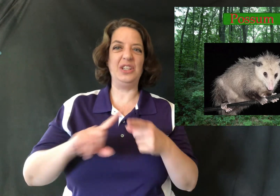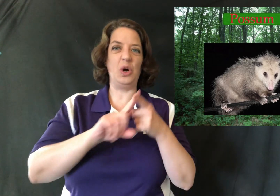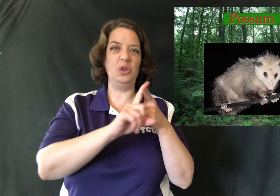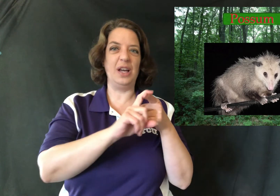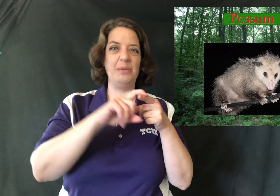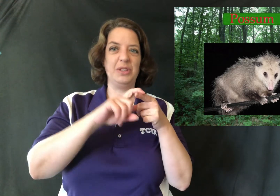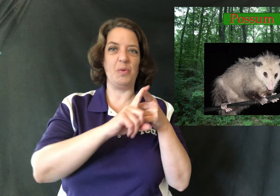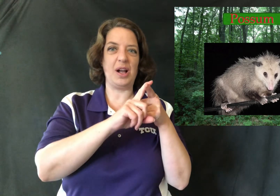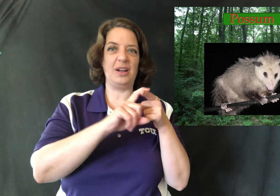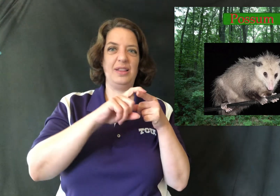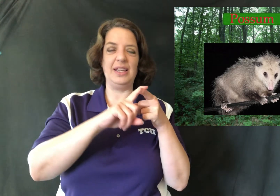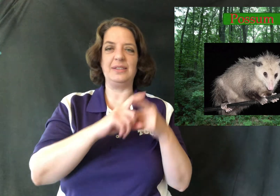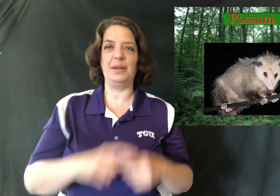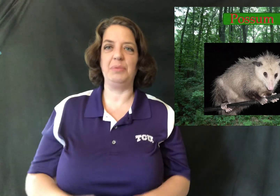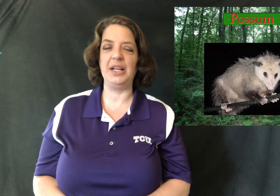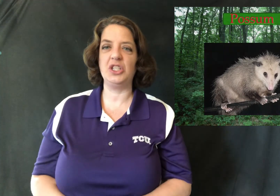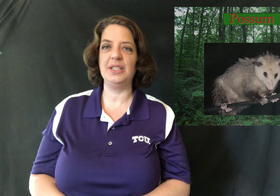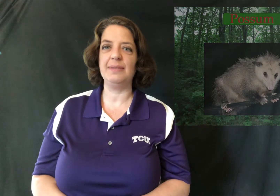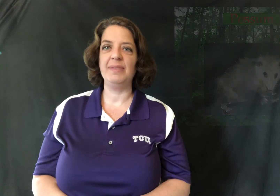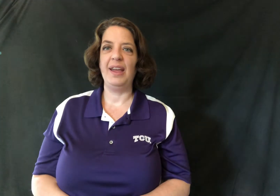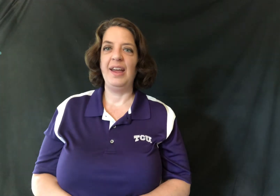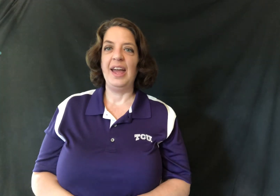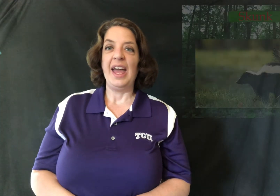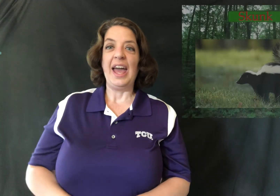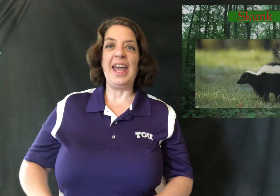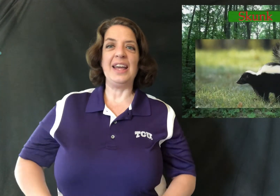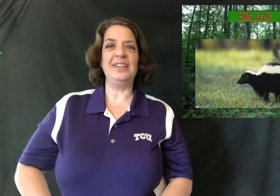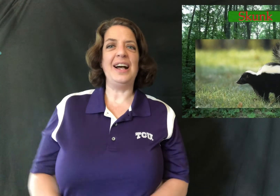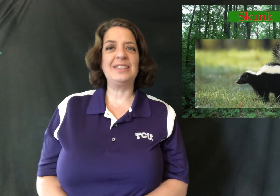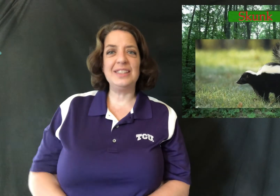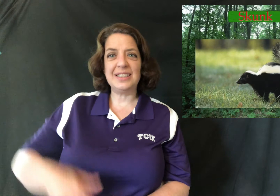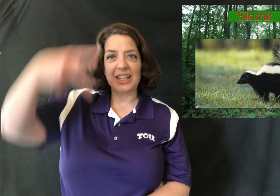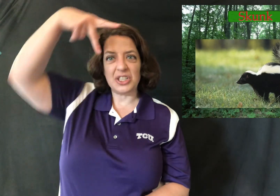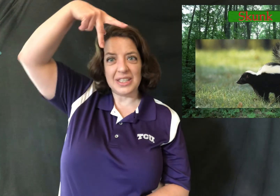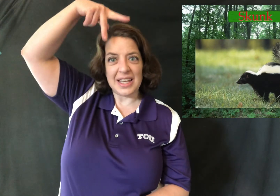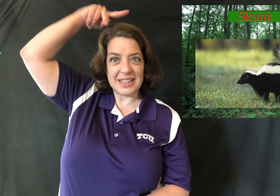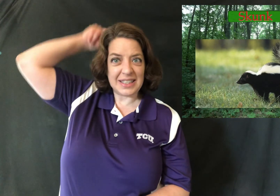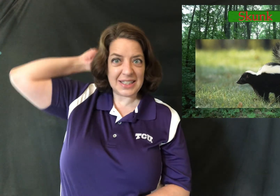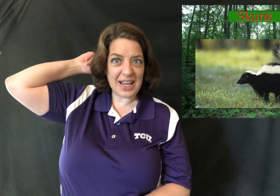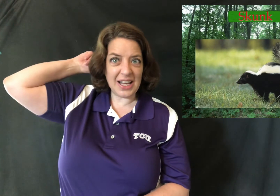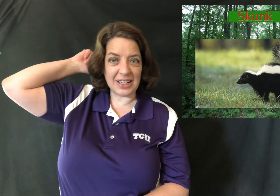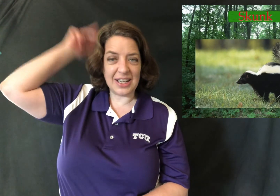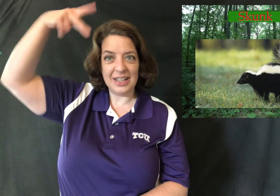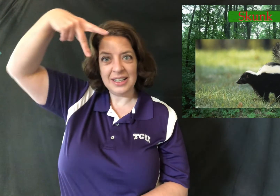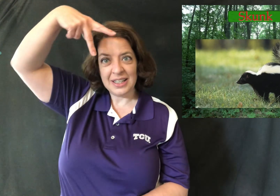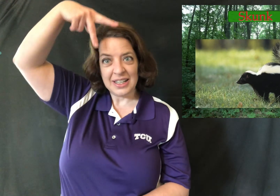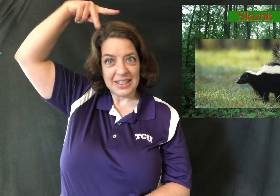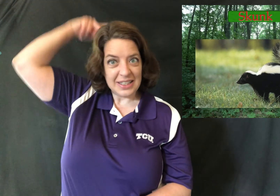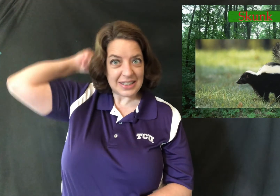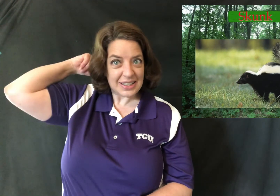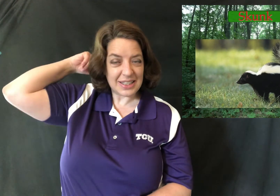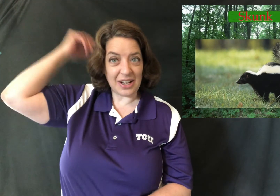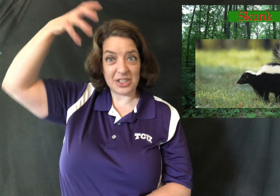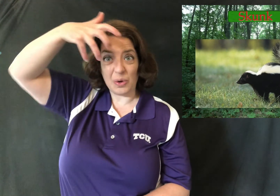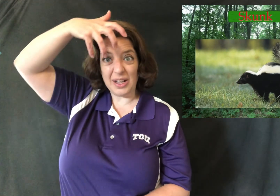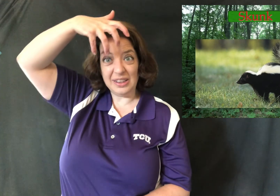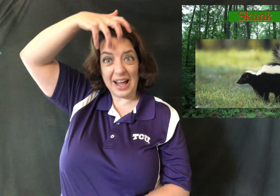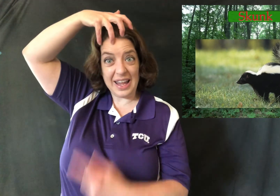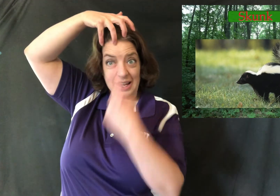to hold on when they're walking on things like branches and the last in this section is a skunk skunk so a lion